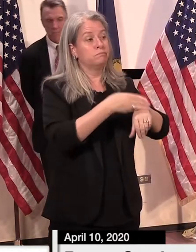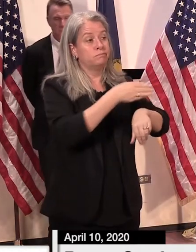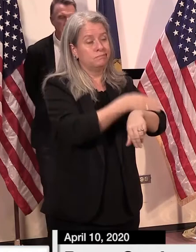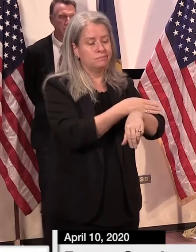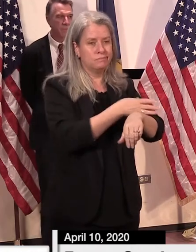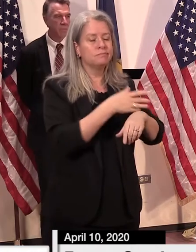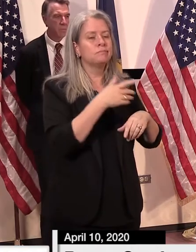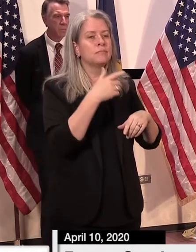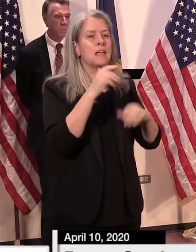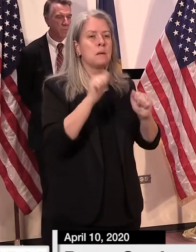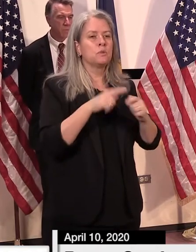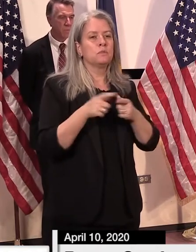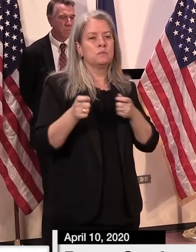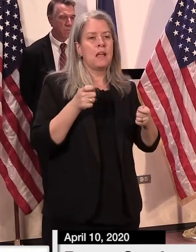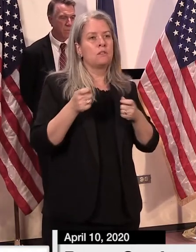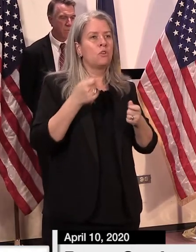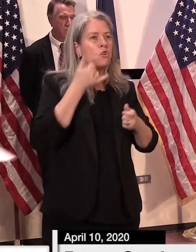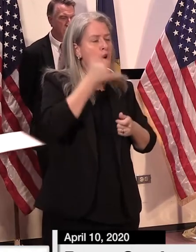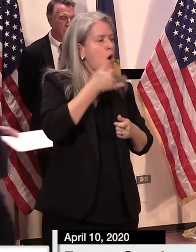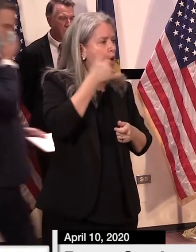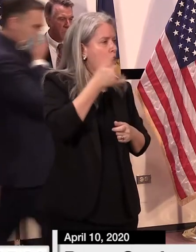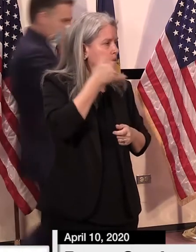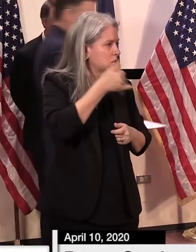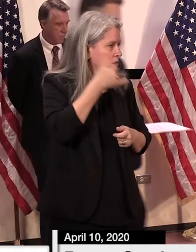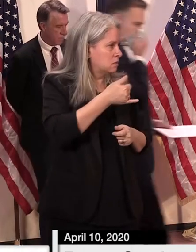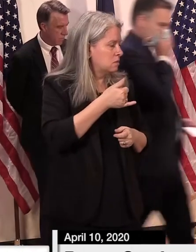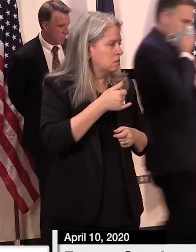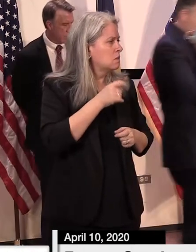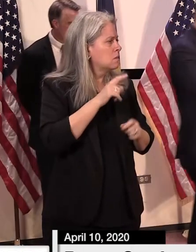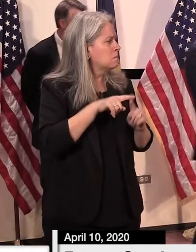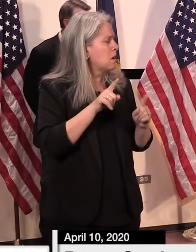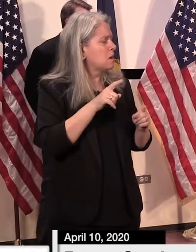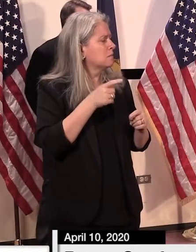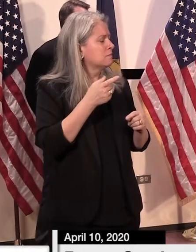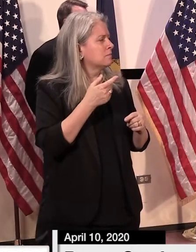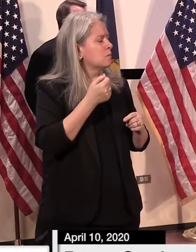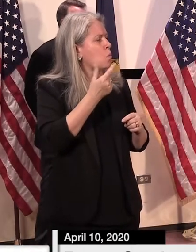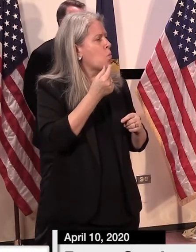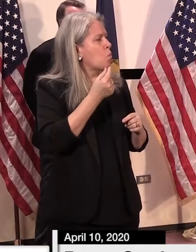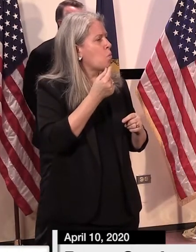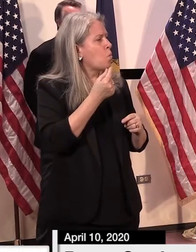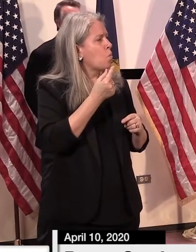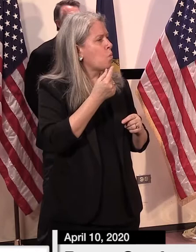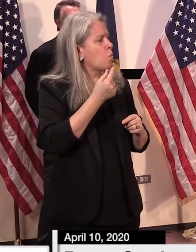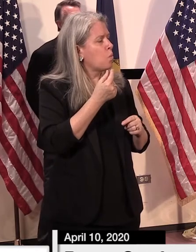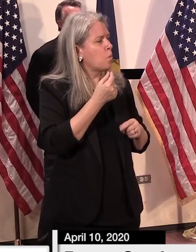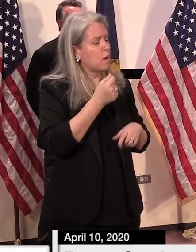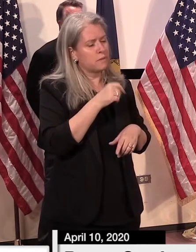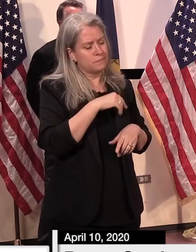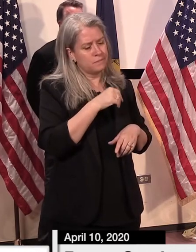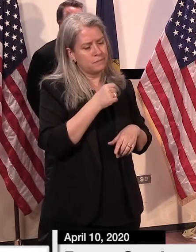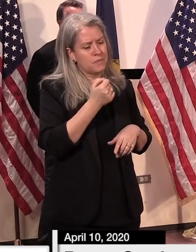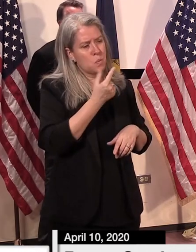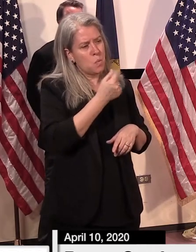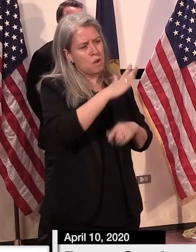capacity i was just curious if you could get into what is the hope for uh how many uh folks you will get on to